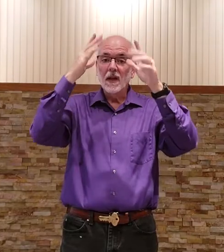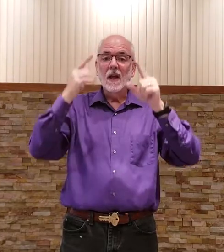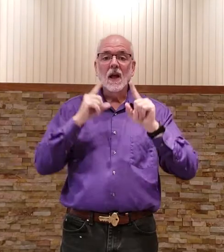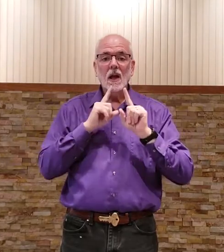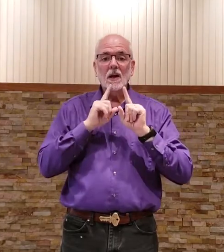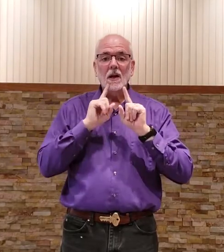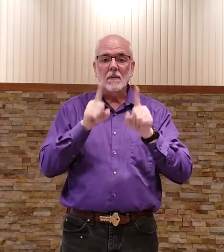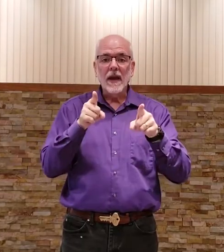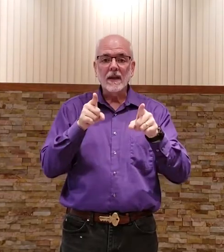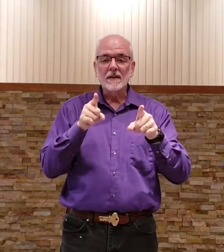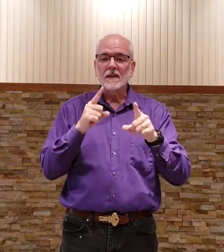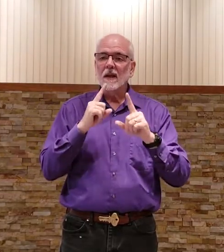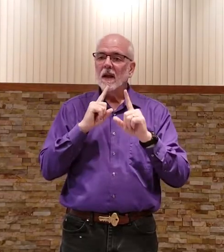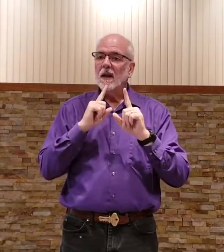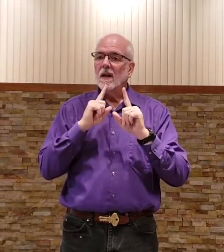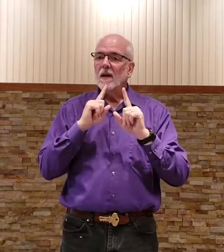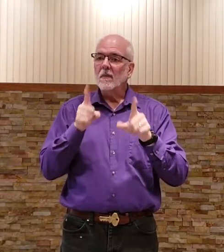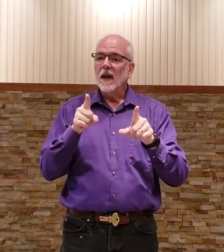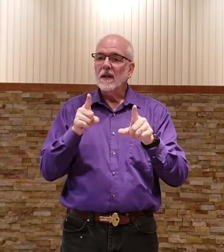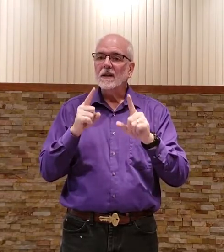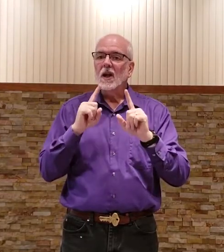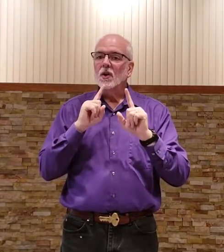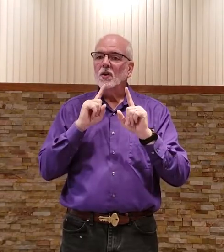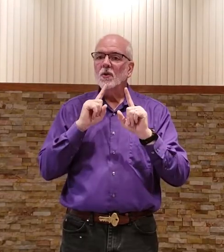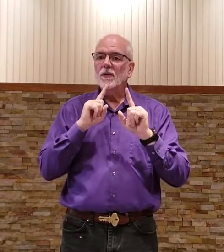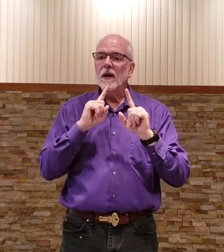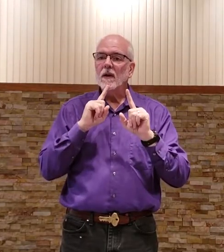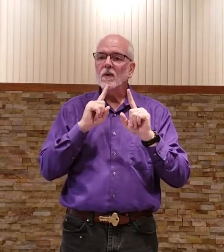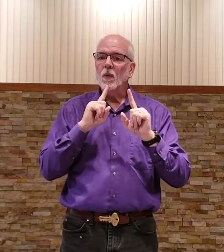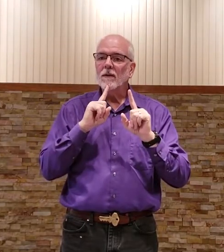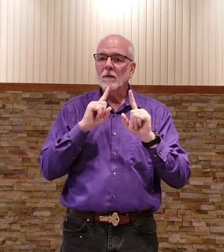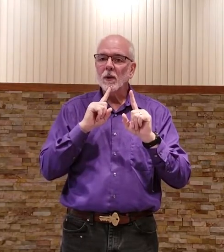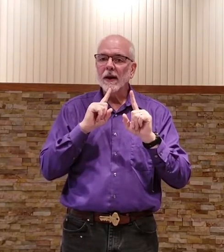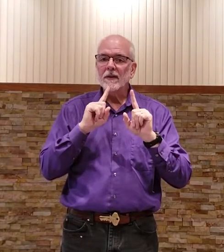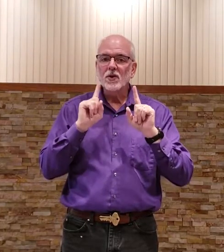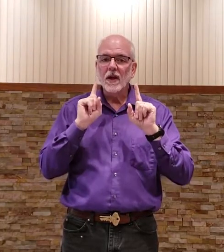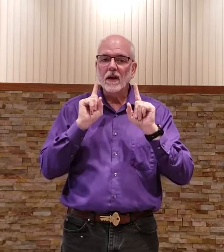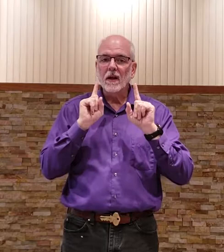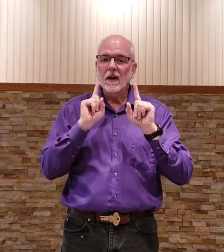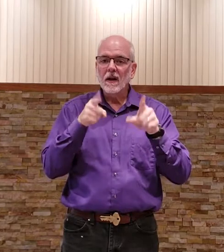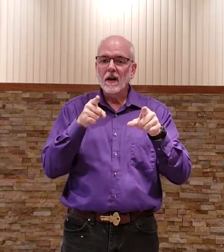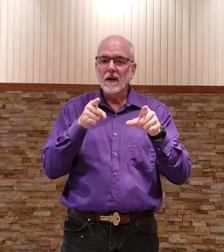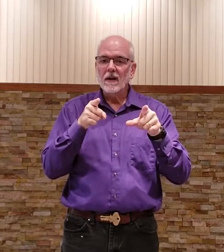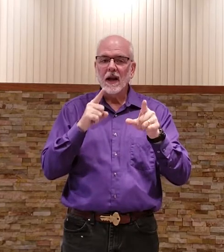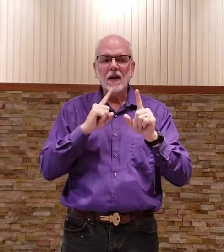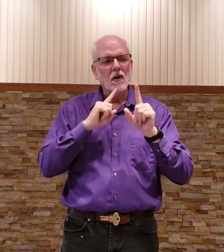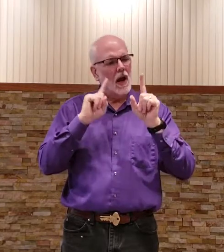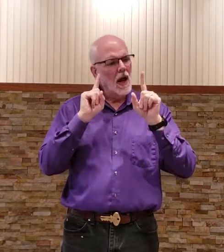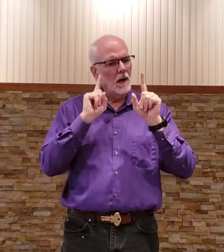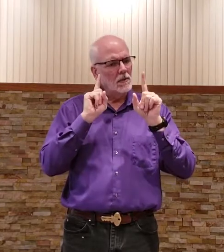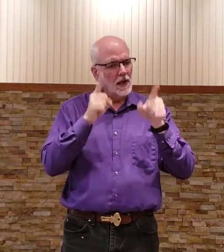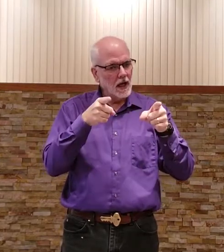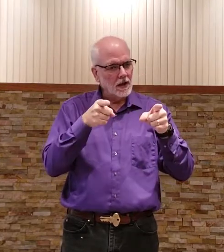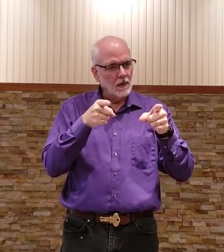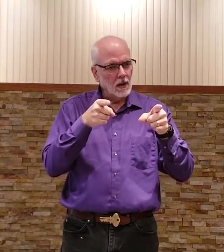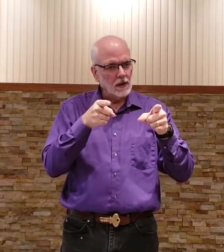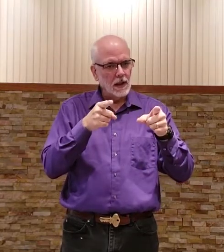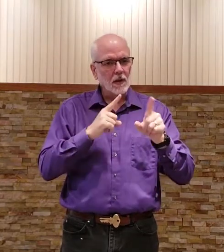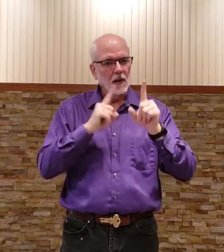commands command two fingers one of them pointing at the chin telling you i'm telling you what to do